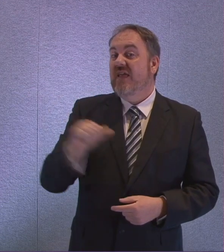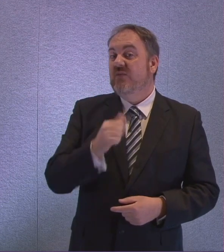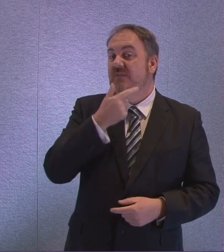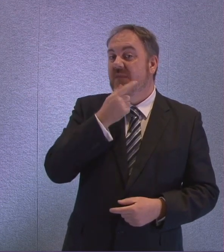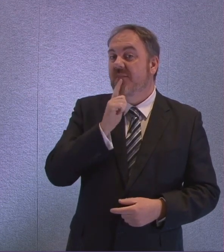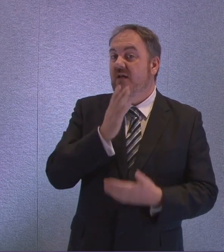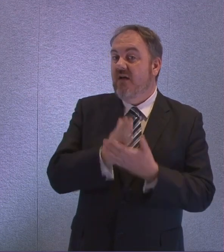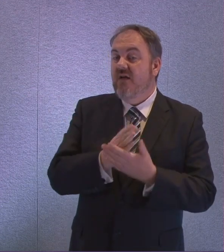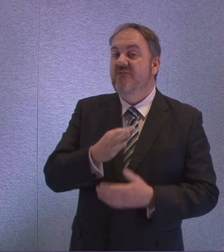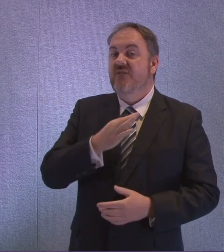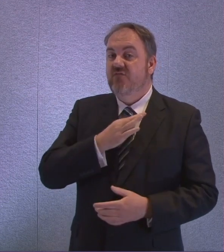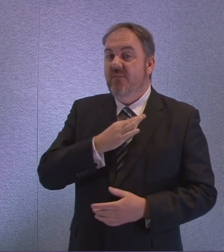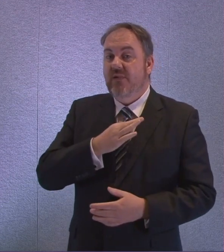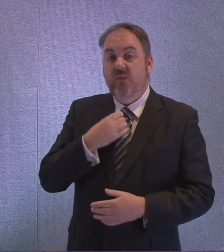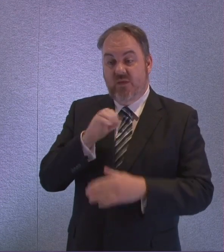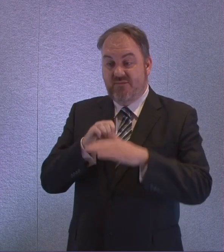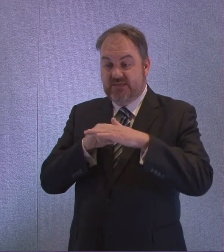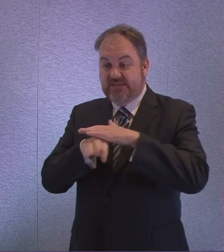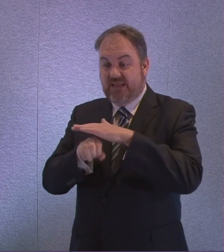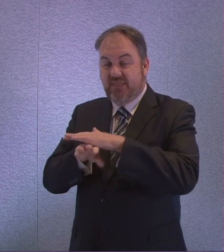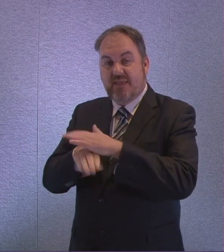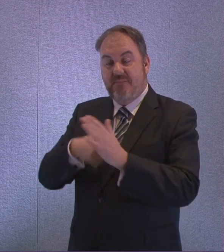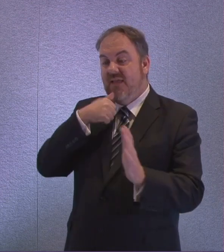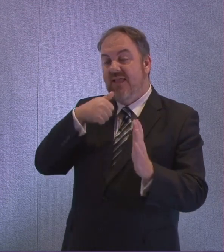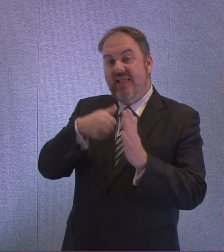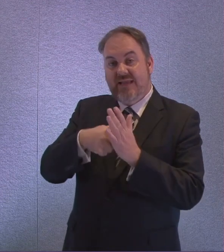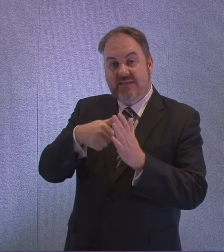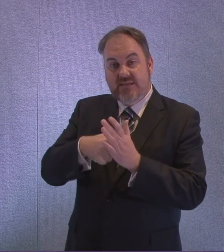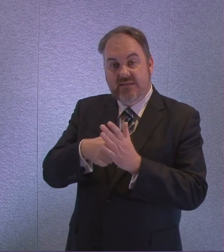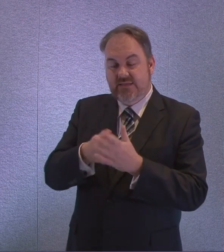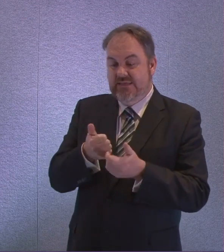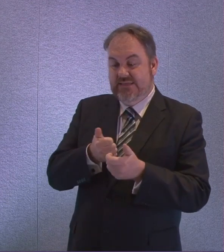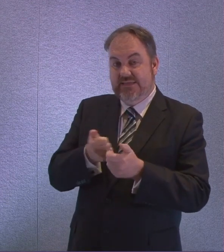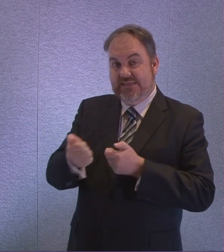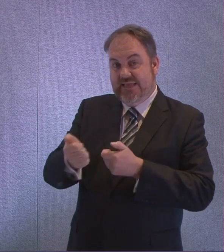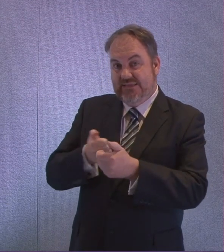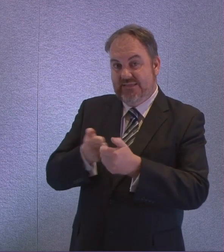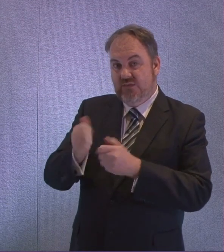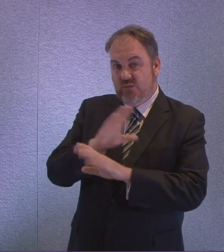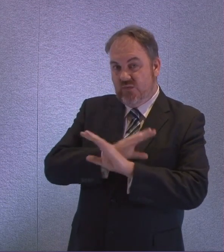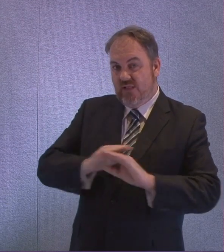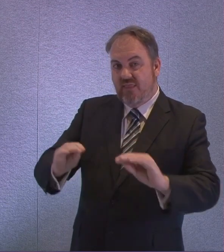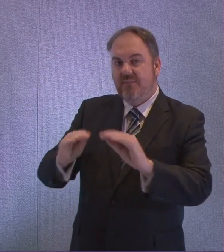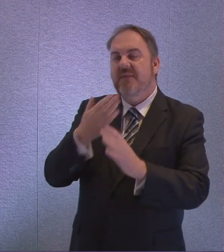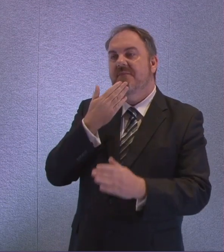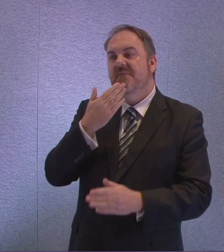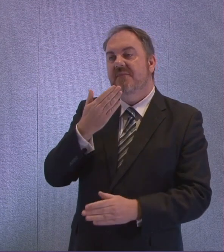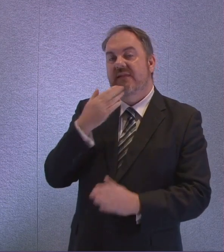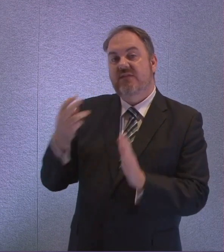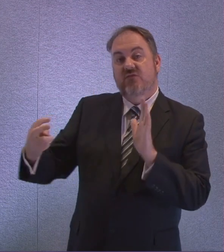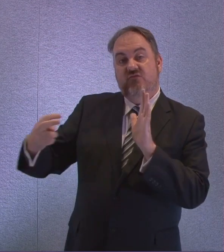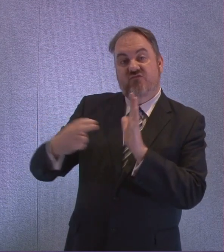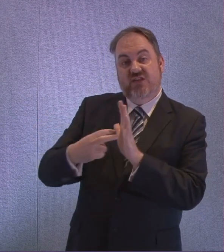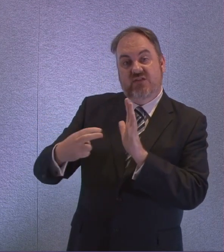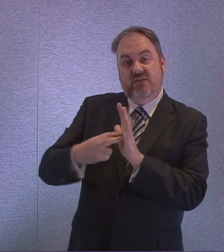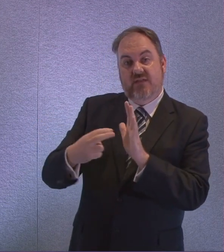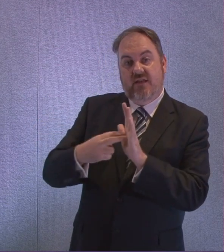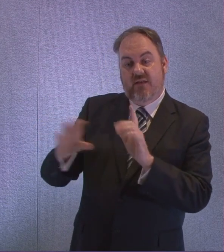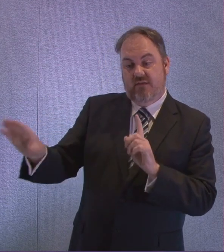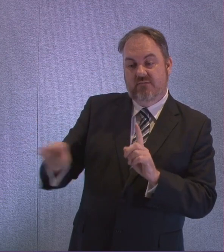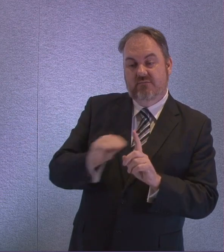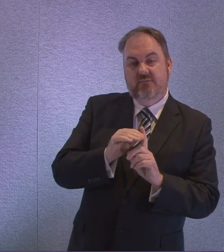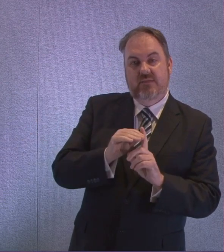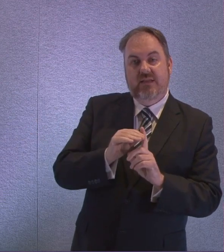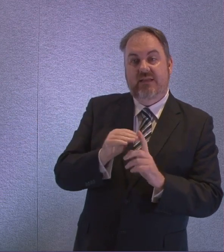all now had letters and they have been given a text message service to register with if they need help getting food or